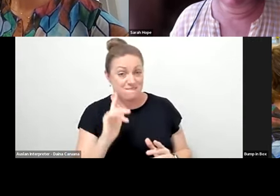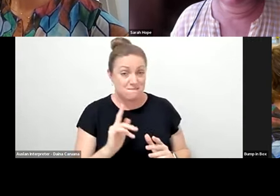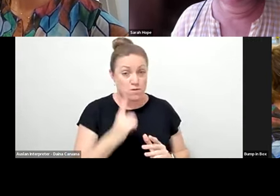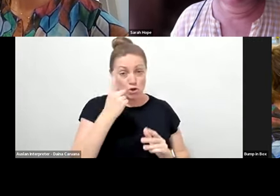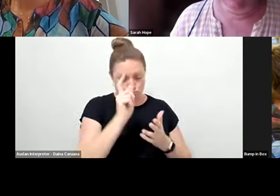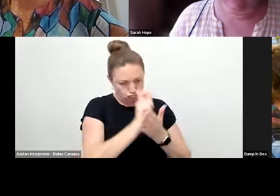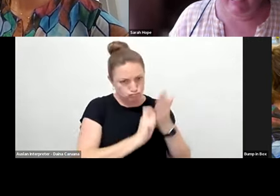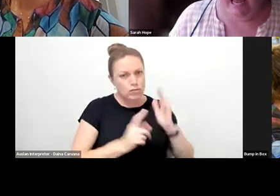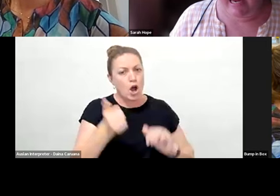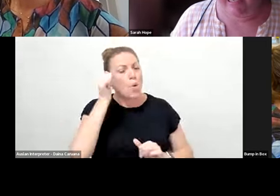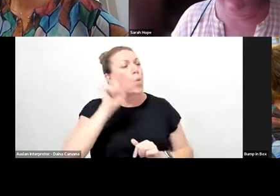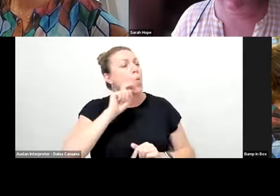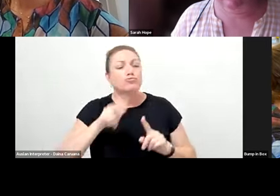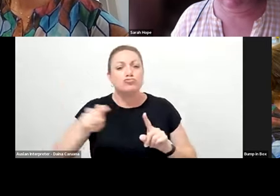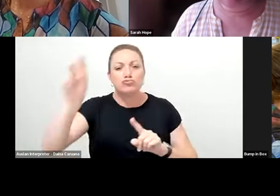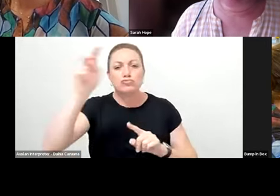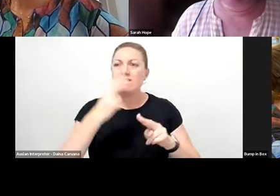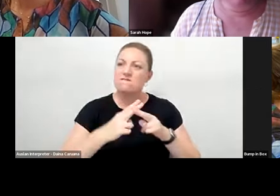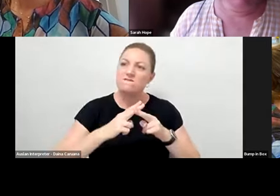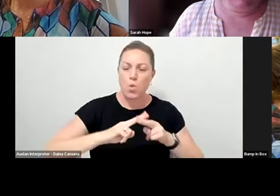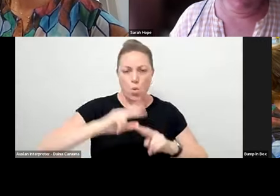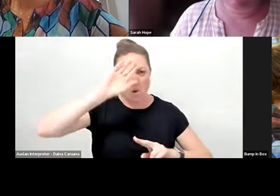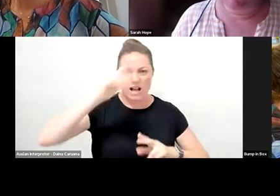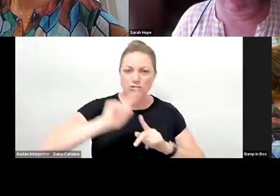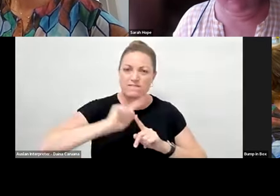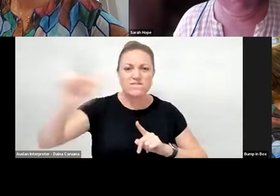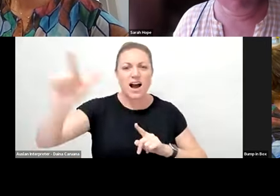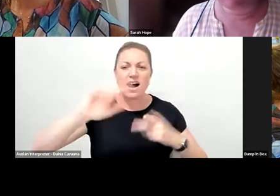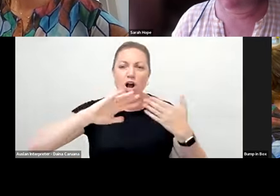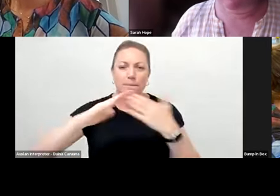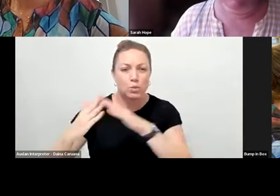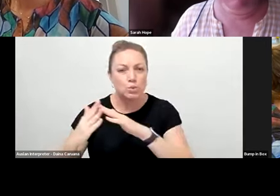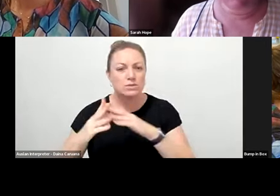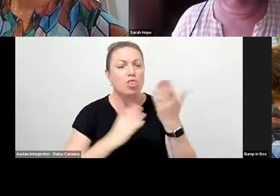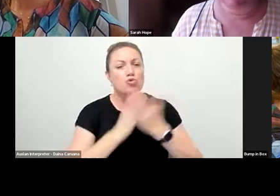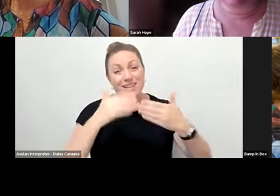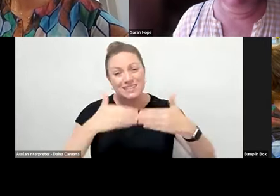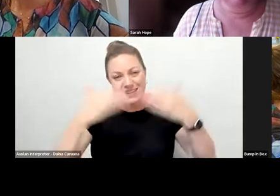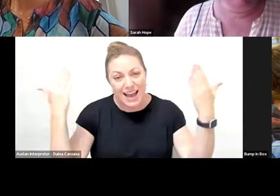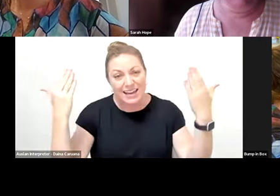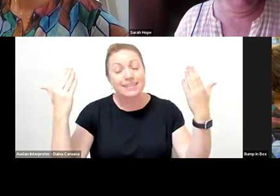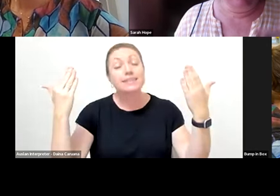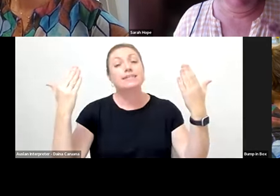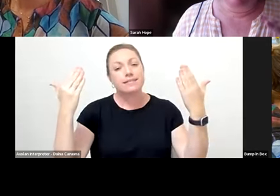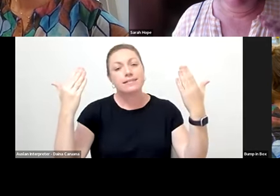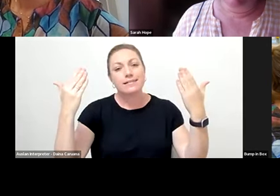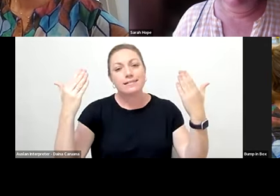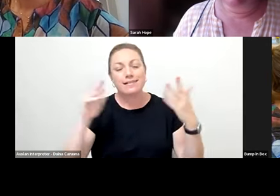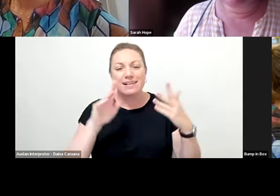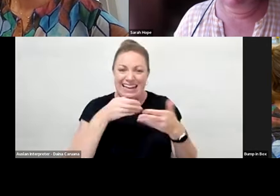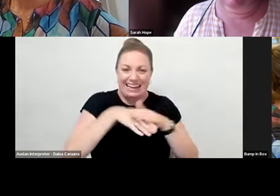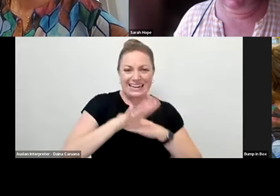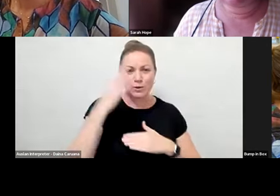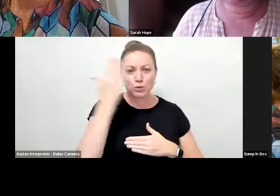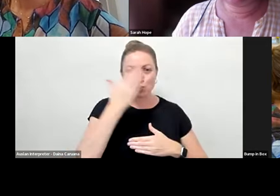communities during the day on, you know, the basketball court or whatever you've got. And we had to design, you know, really